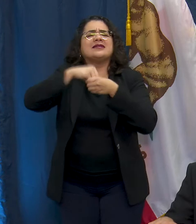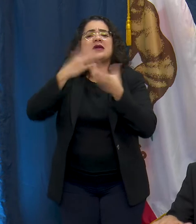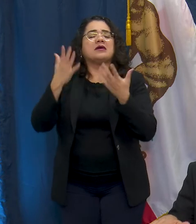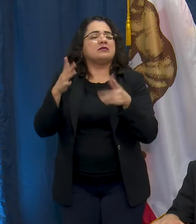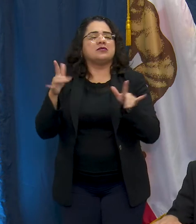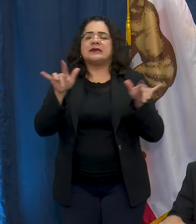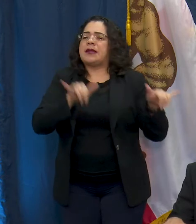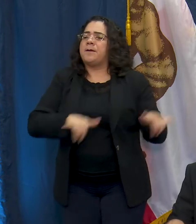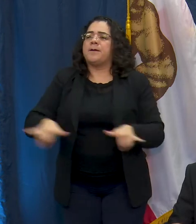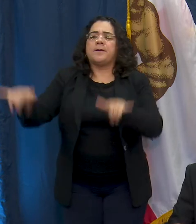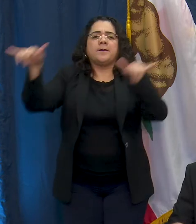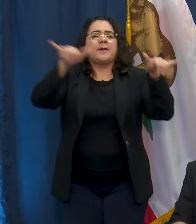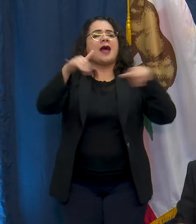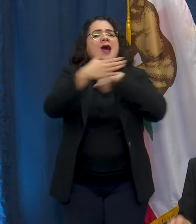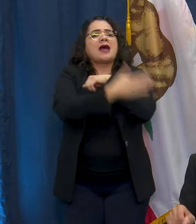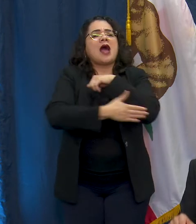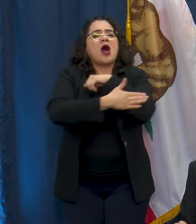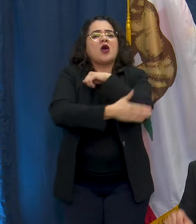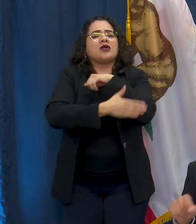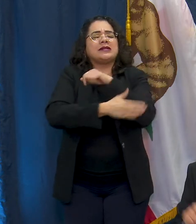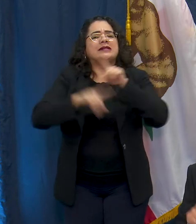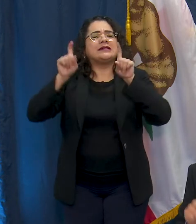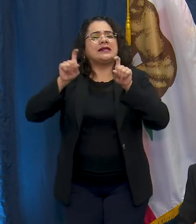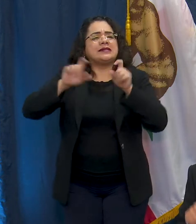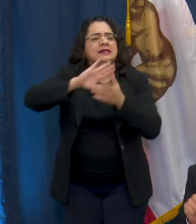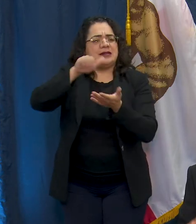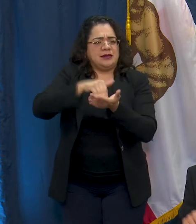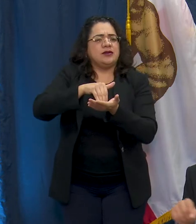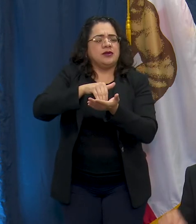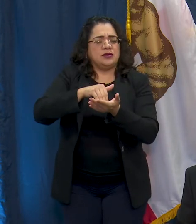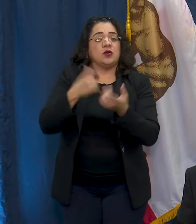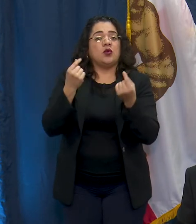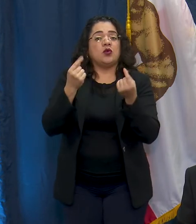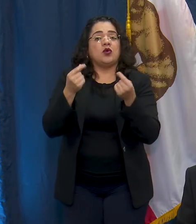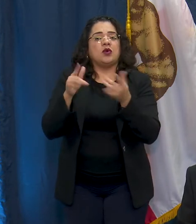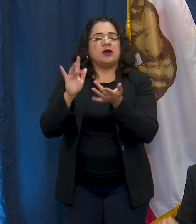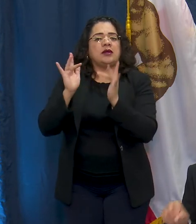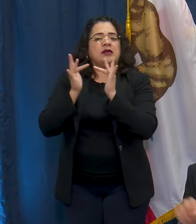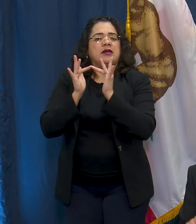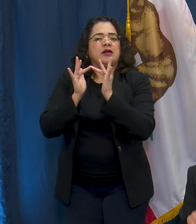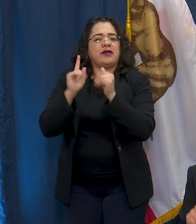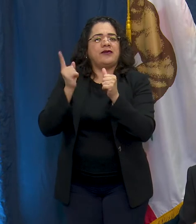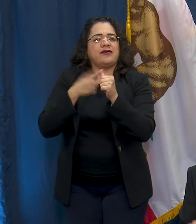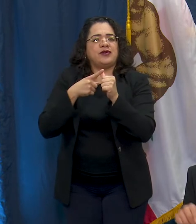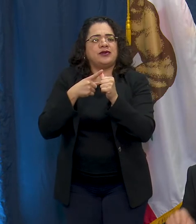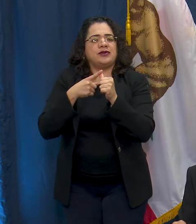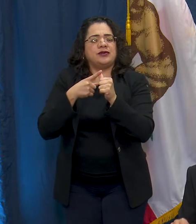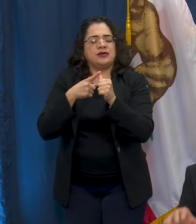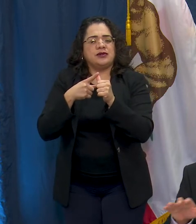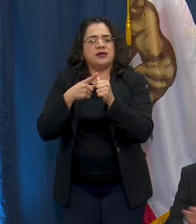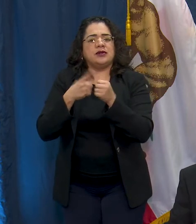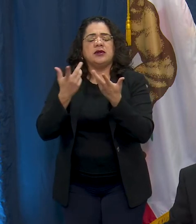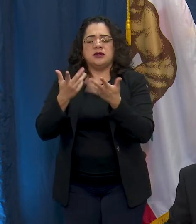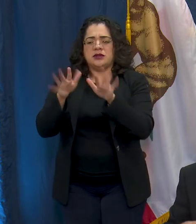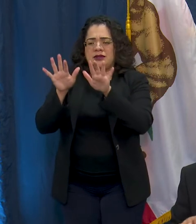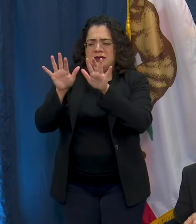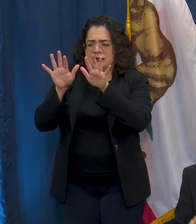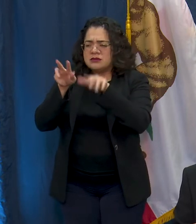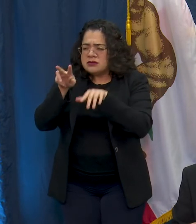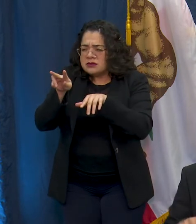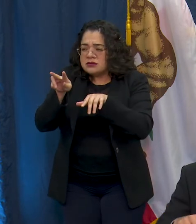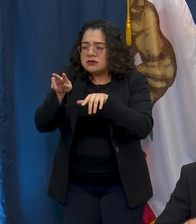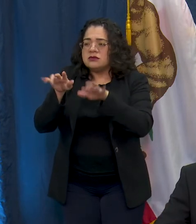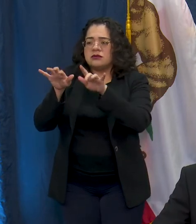drive-through testing centers which is you have to go online and you can reach the testing platform